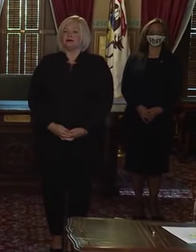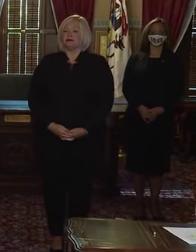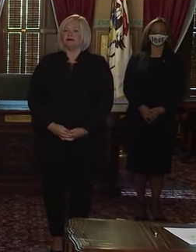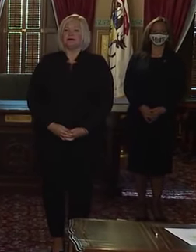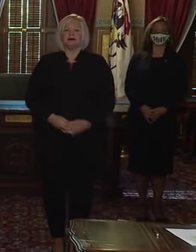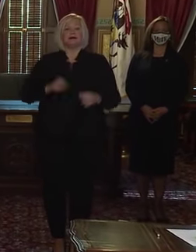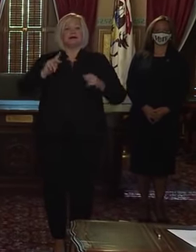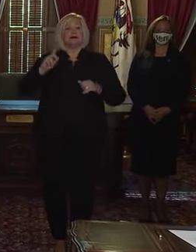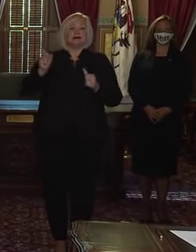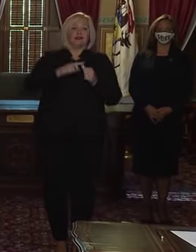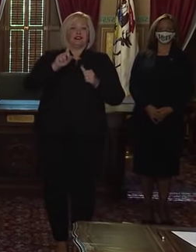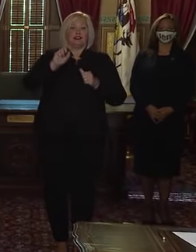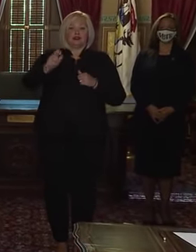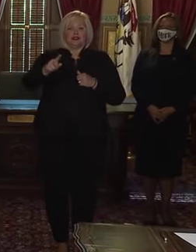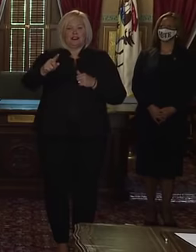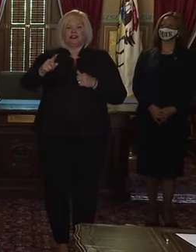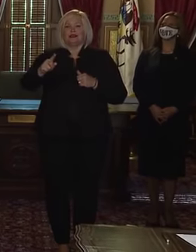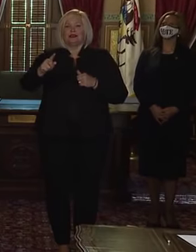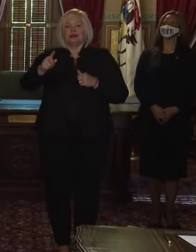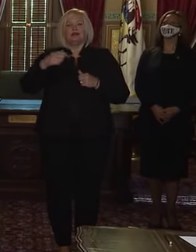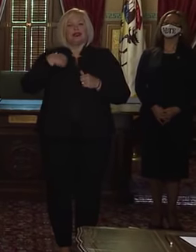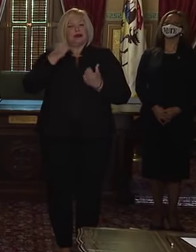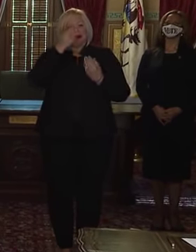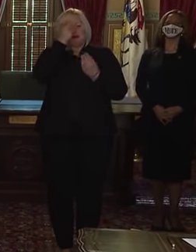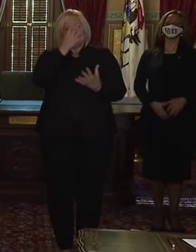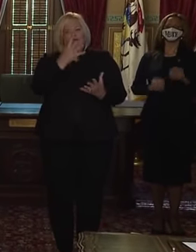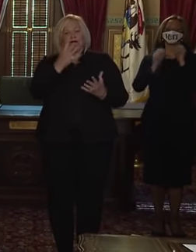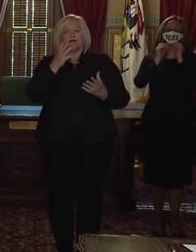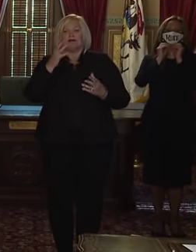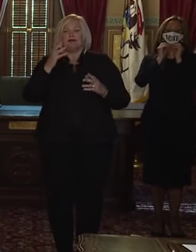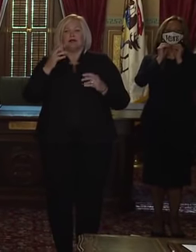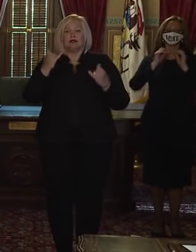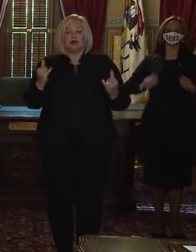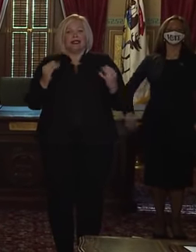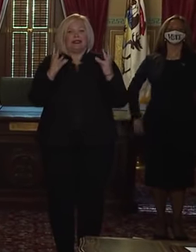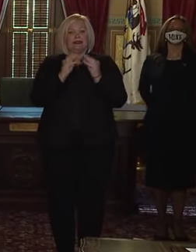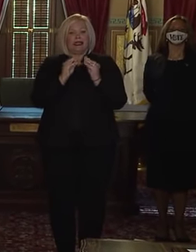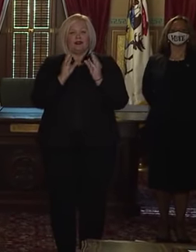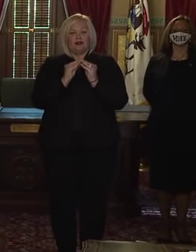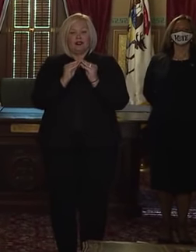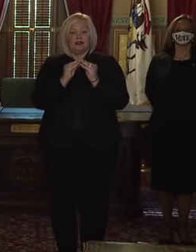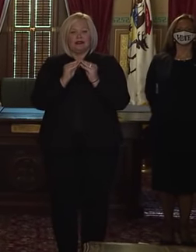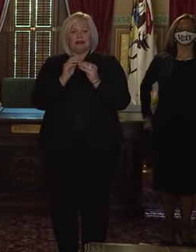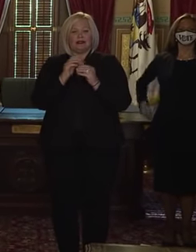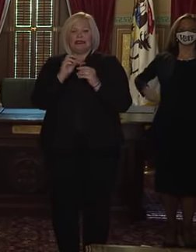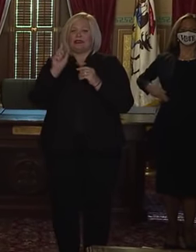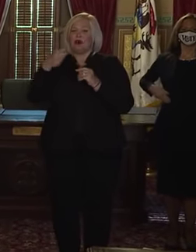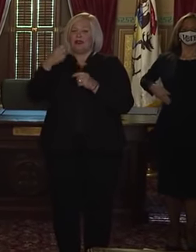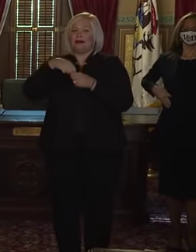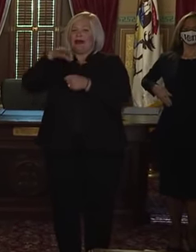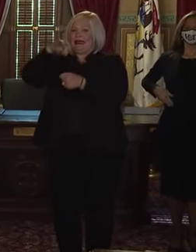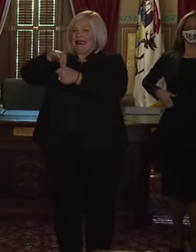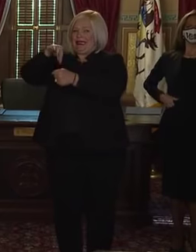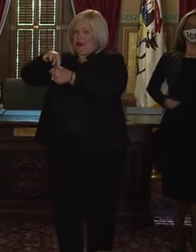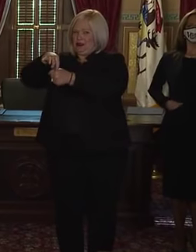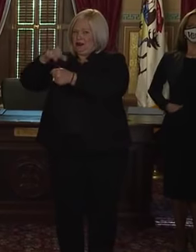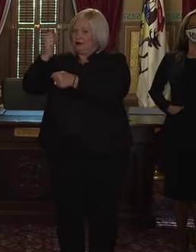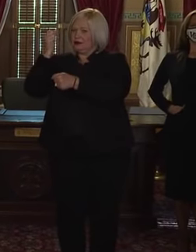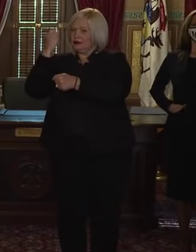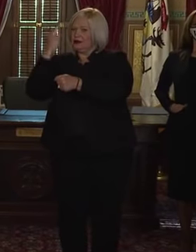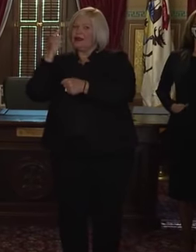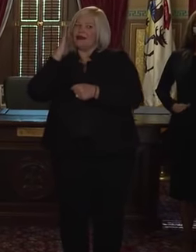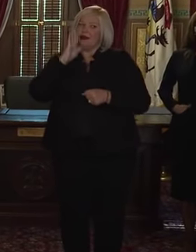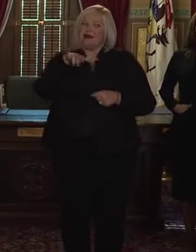Okay, great. We'll jump into questions. I do want to say that the focus of today's press conference is on elections, and we realize that there are other